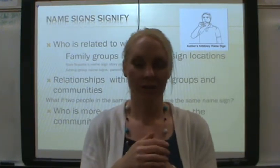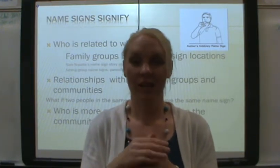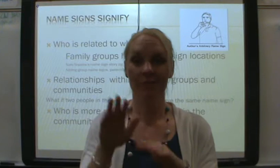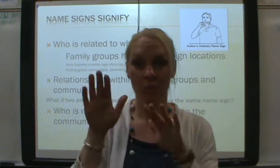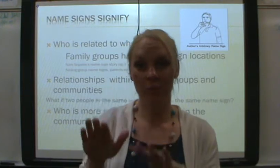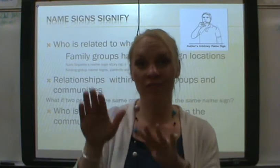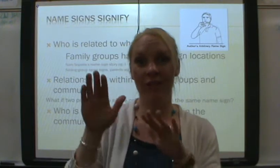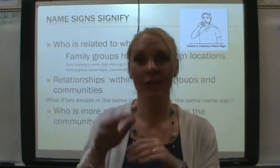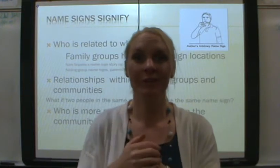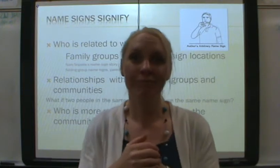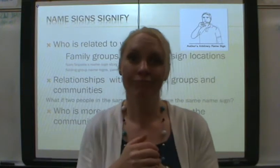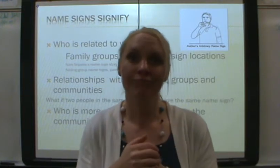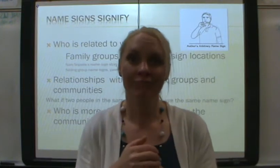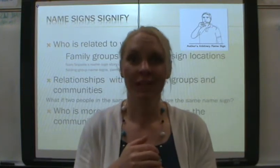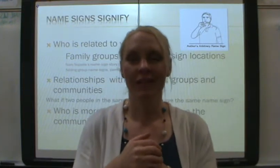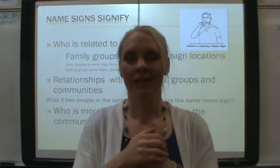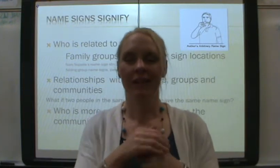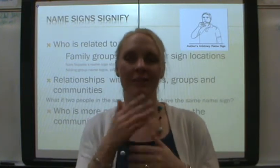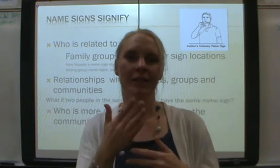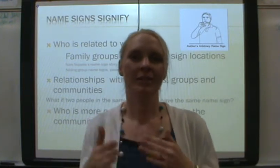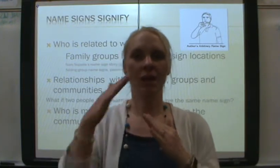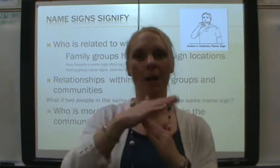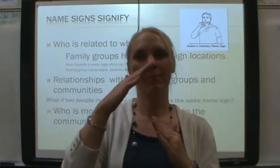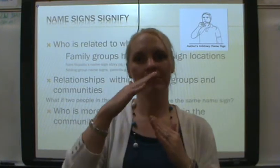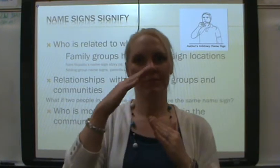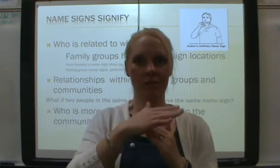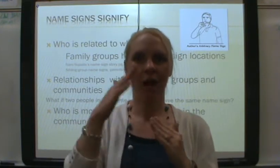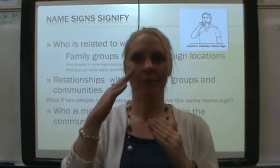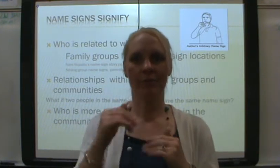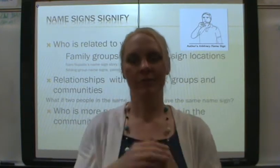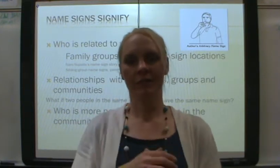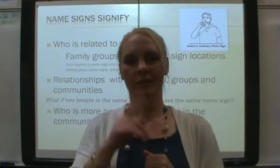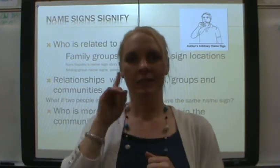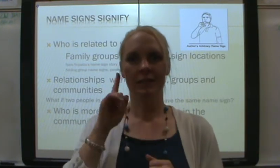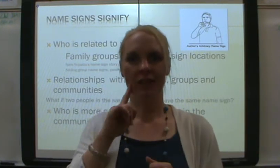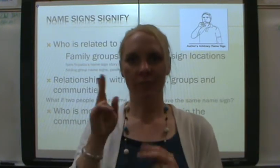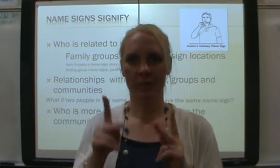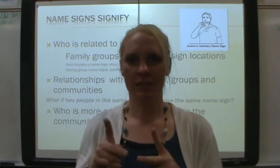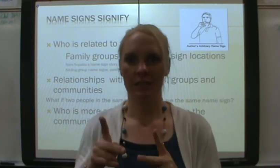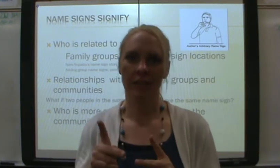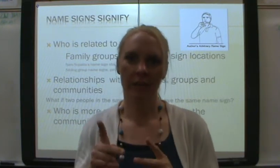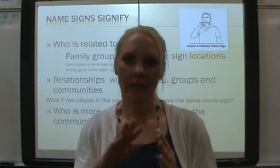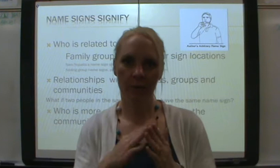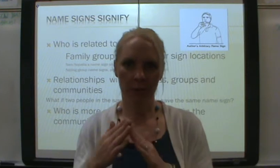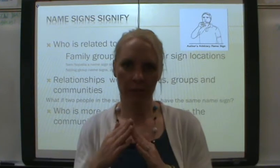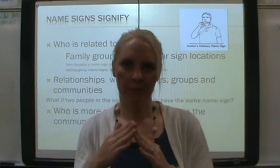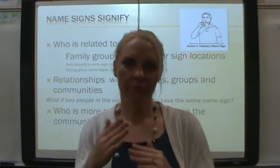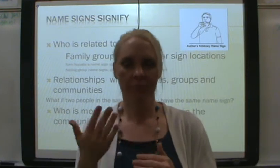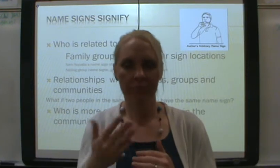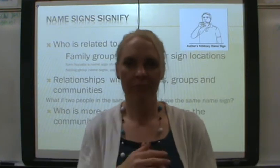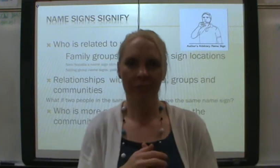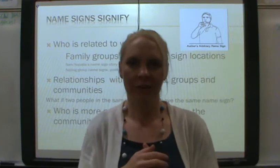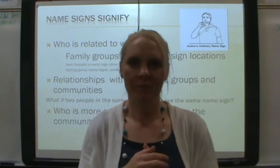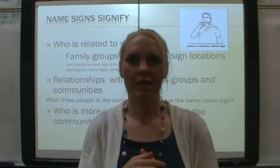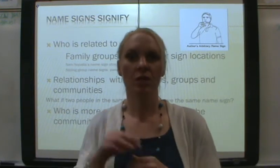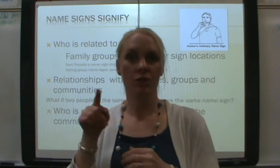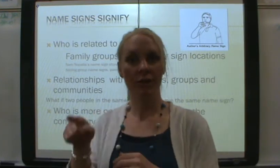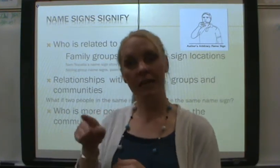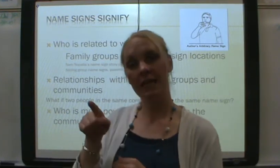yeah, revered. Right? Top, top Deaf person in the community. Right? Okay? So, he